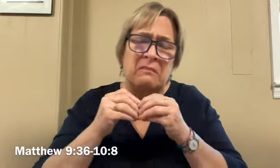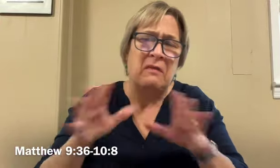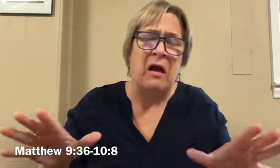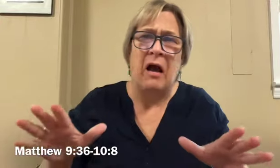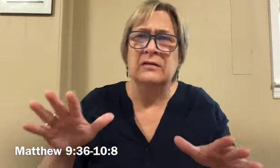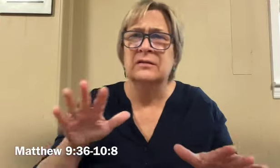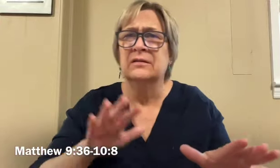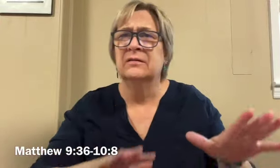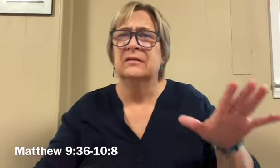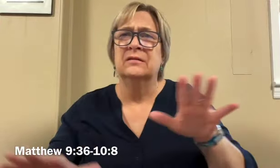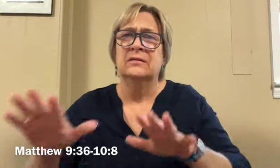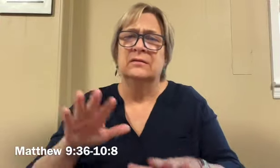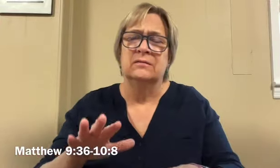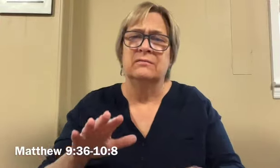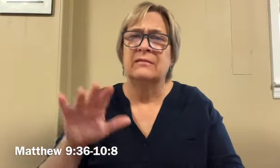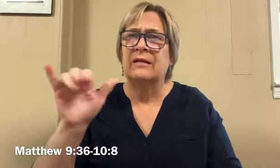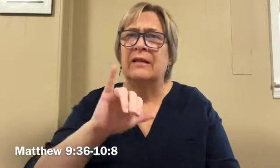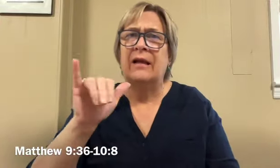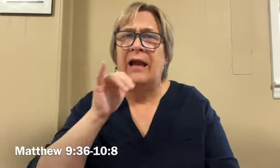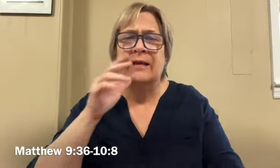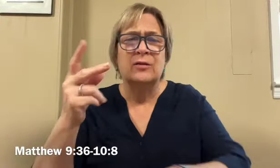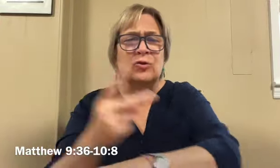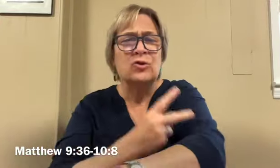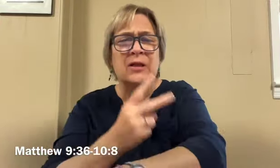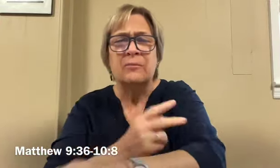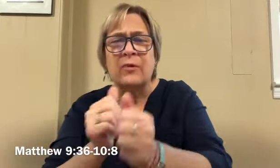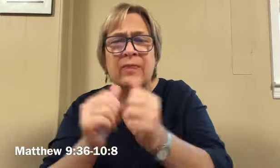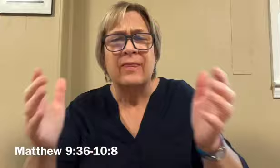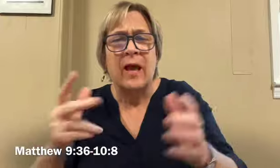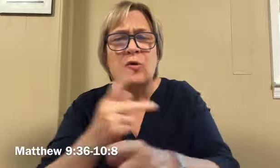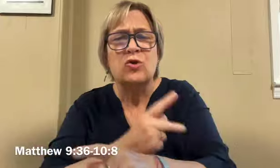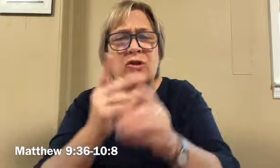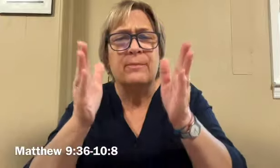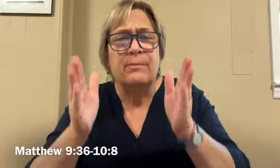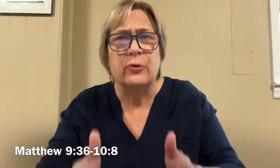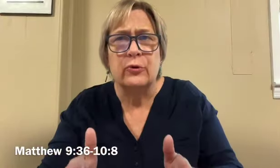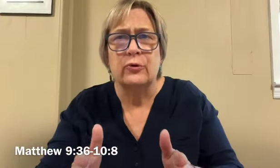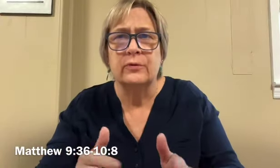because they were troubled and abandoned, like sheep without a shepherd.